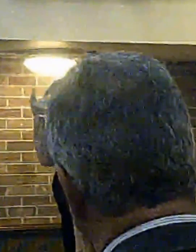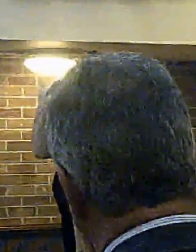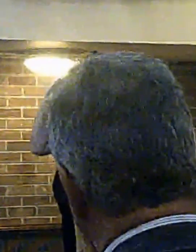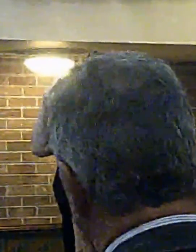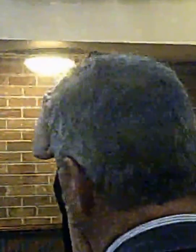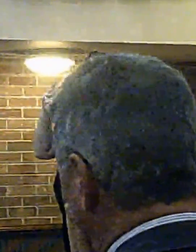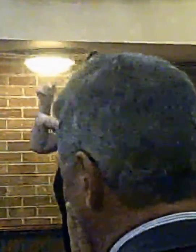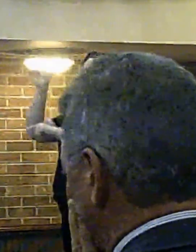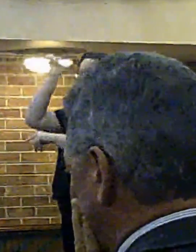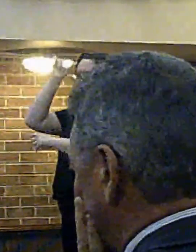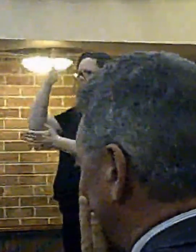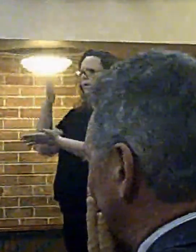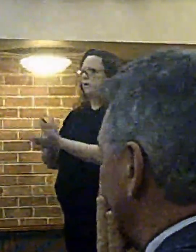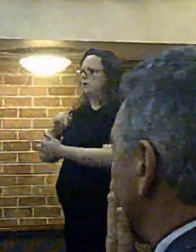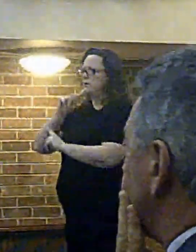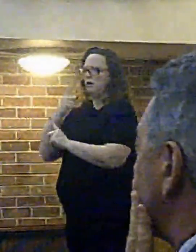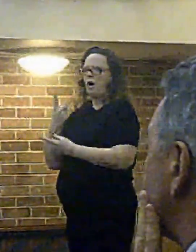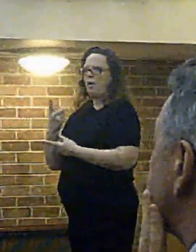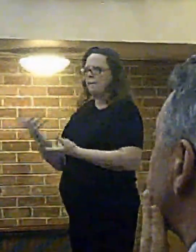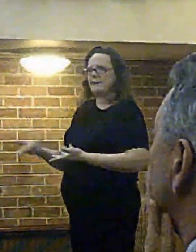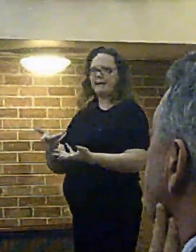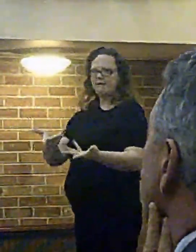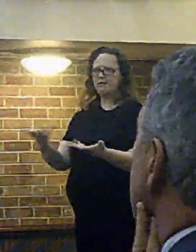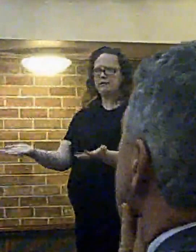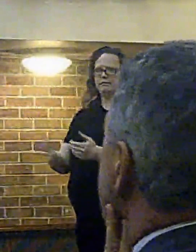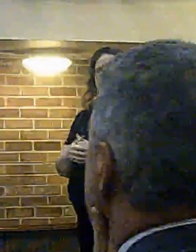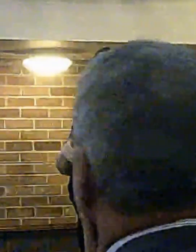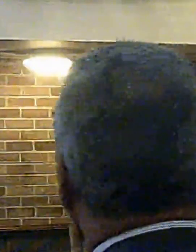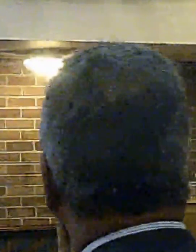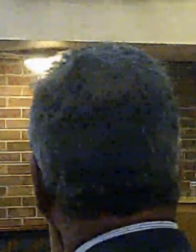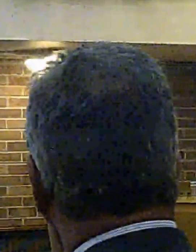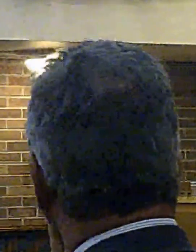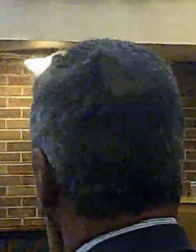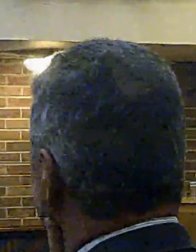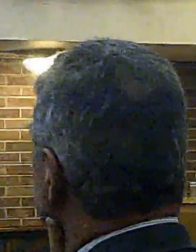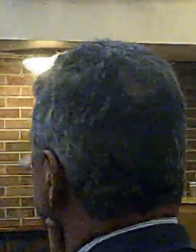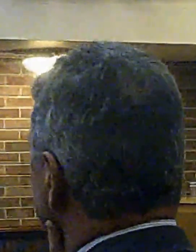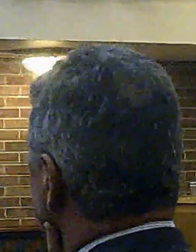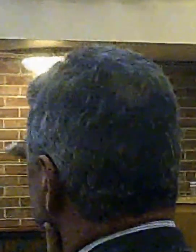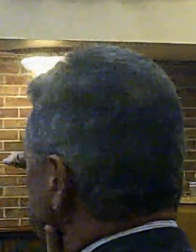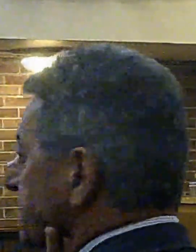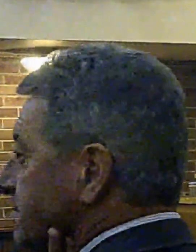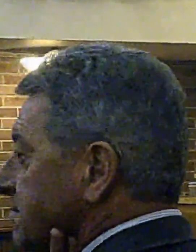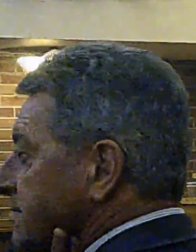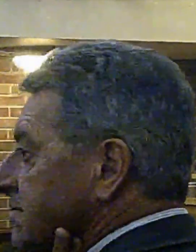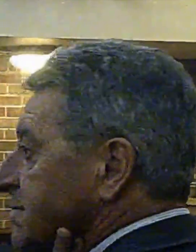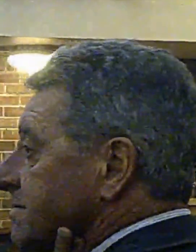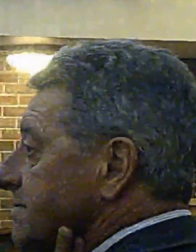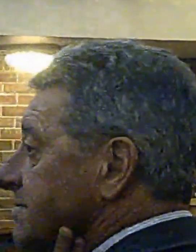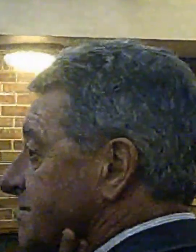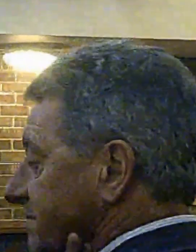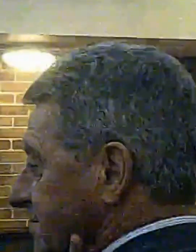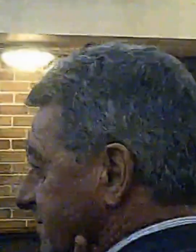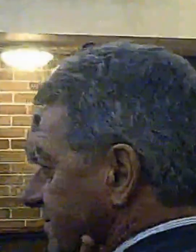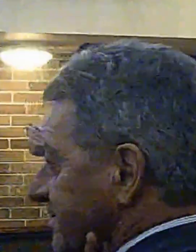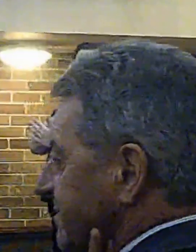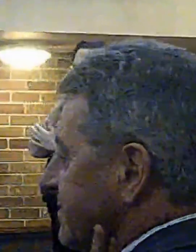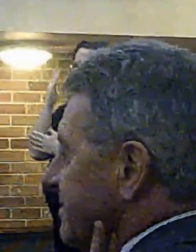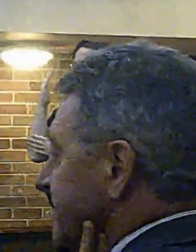So I would have to go through the process of effectively taking the library